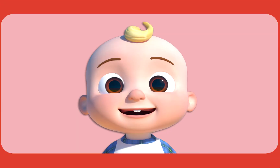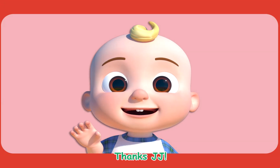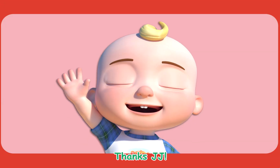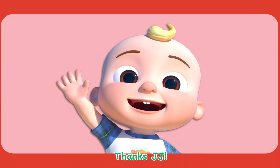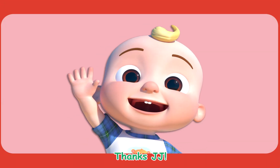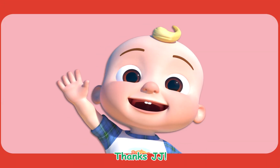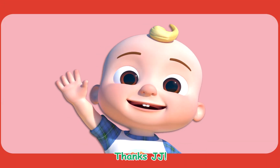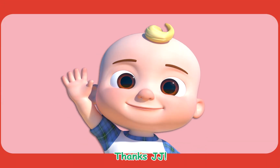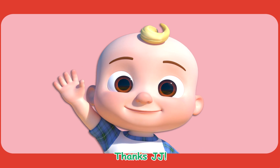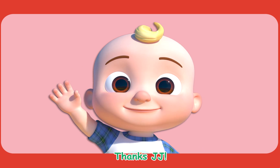Thanks, JJ!